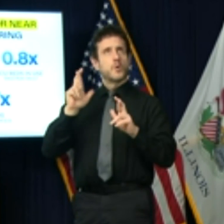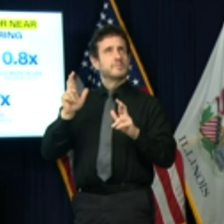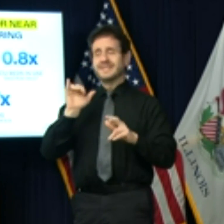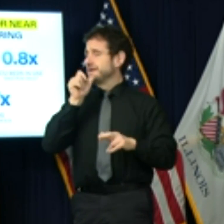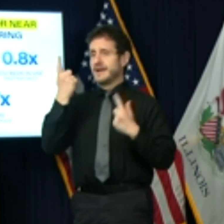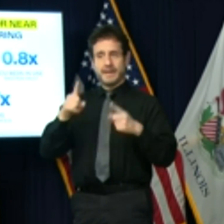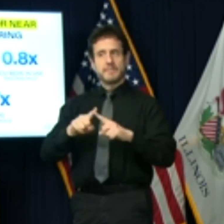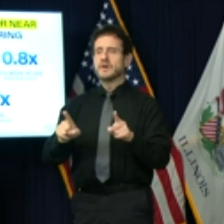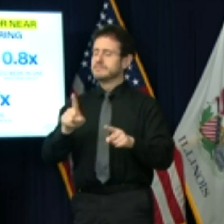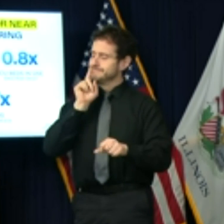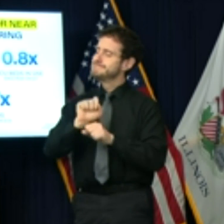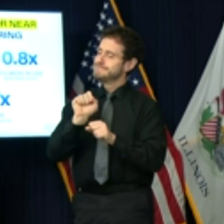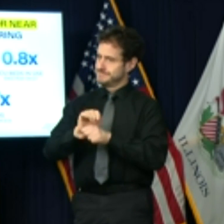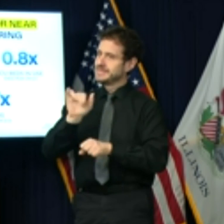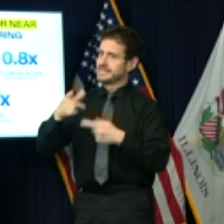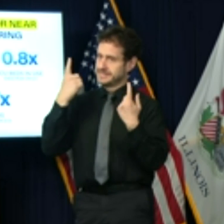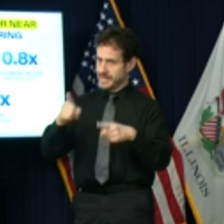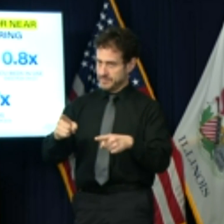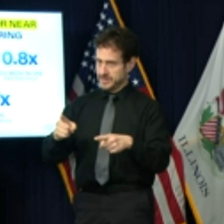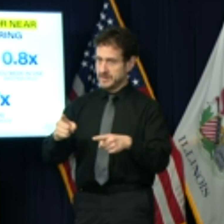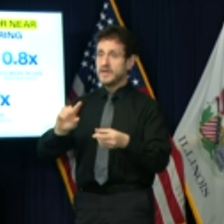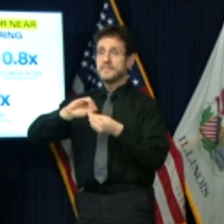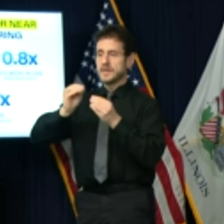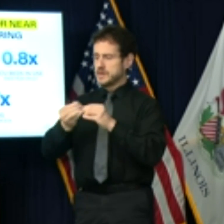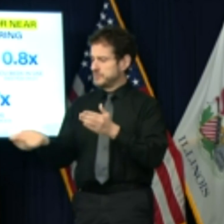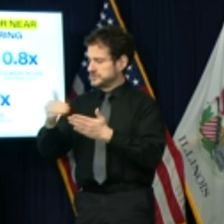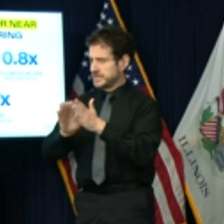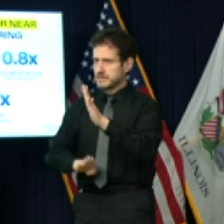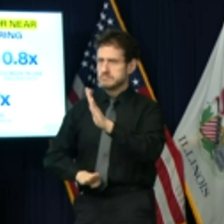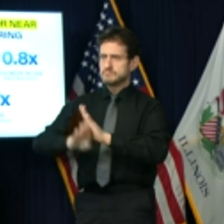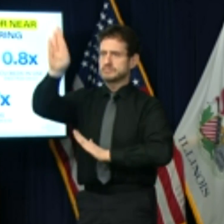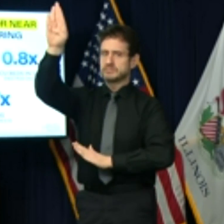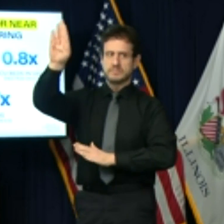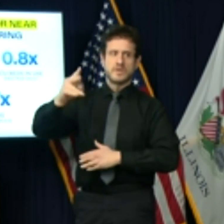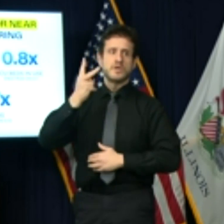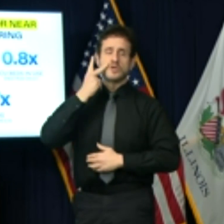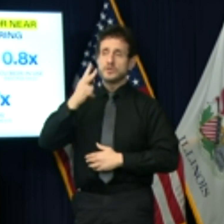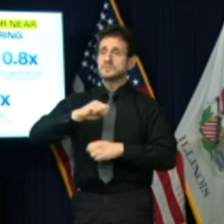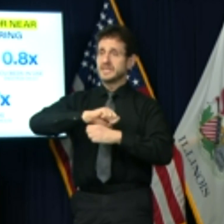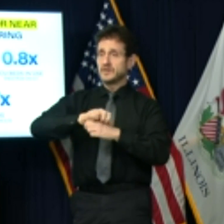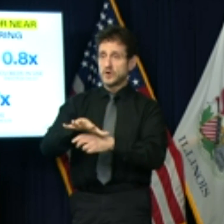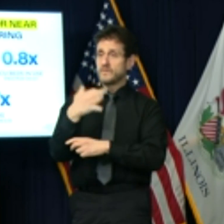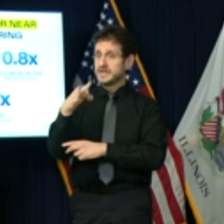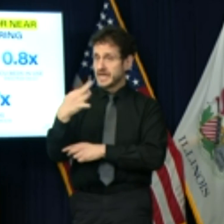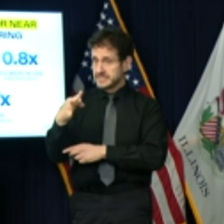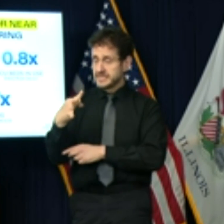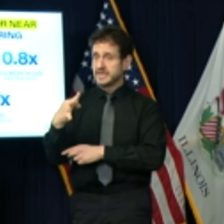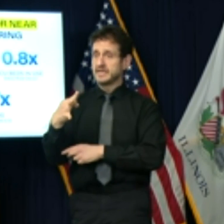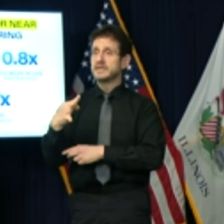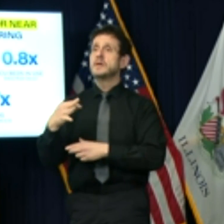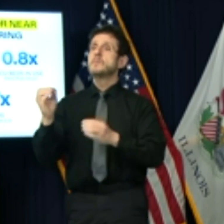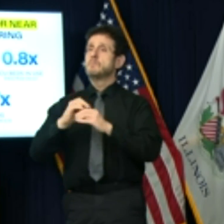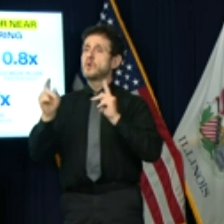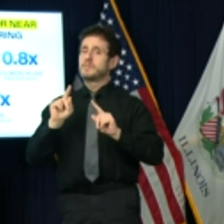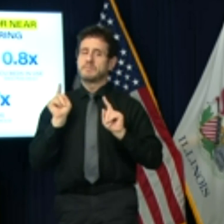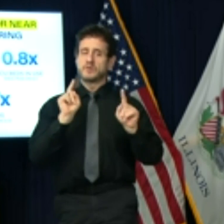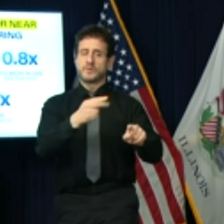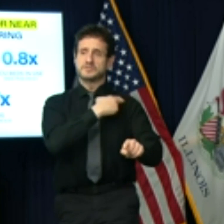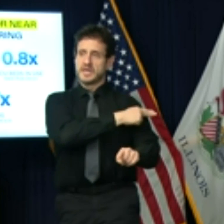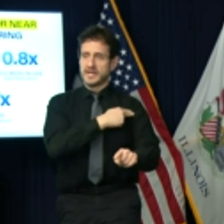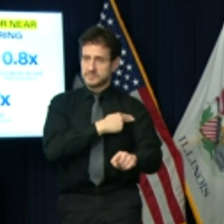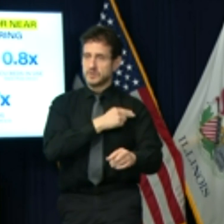But if you look at our new trajectories of COVID-19 hospitalizations, cases and deaths,